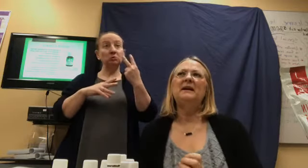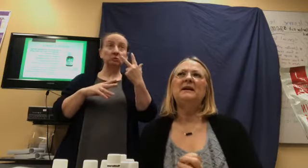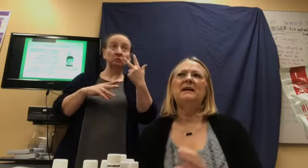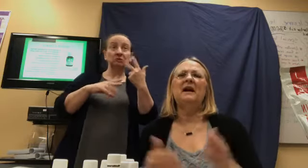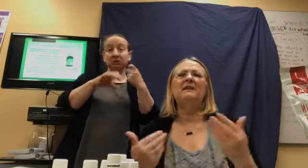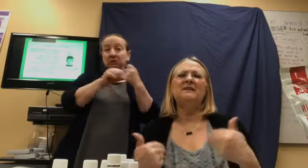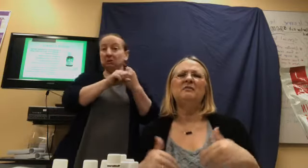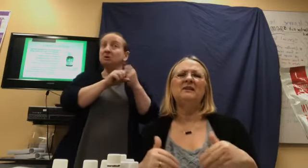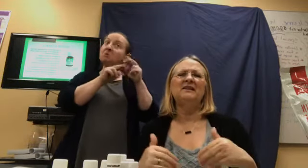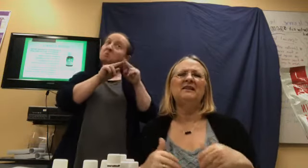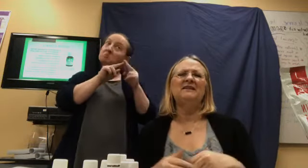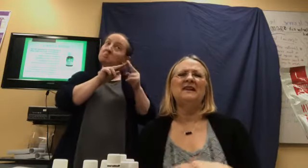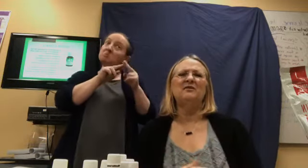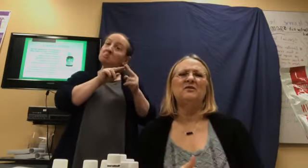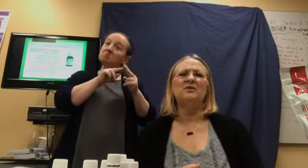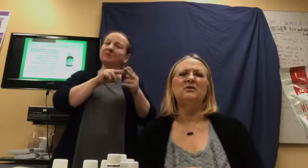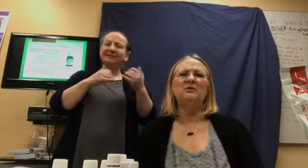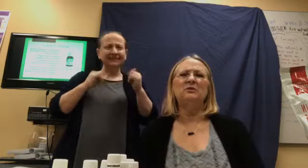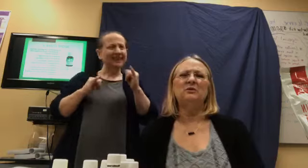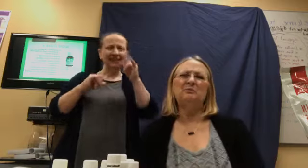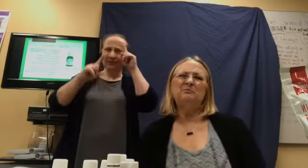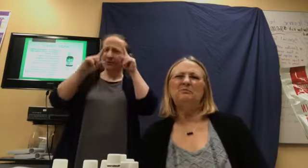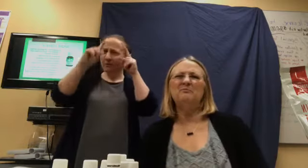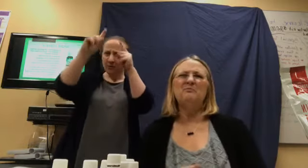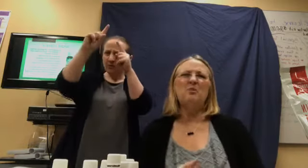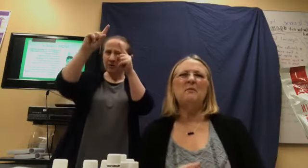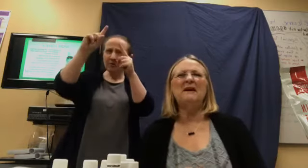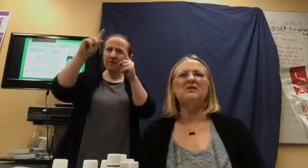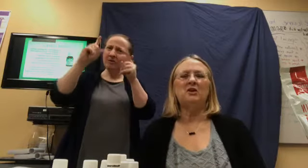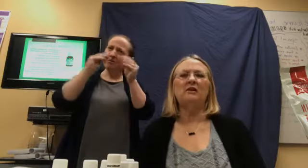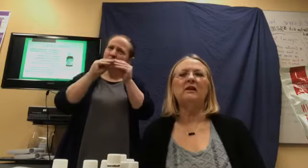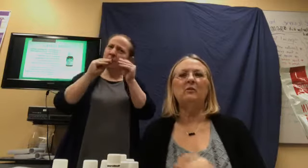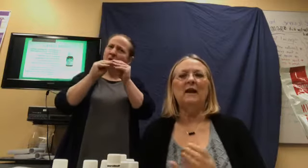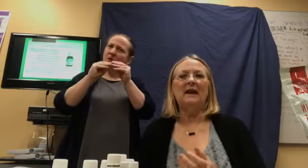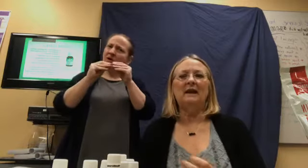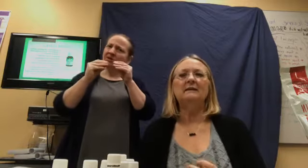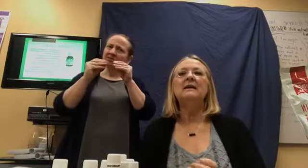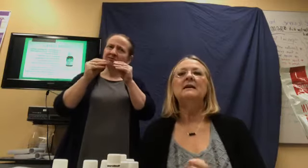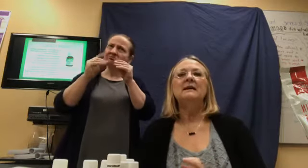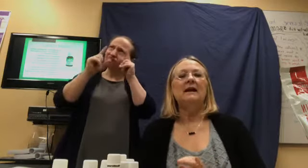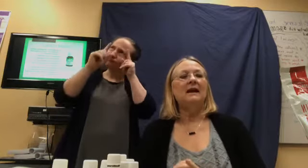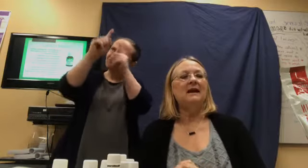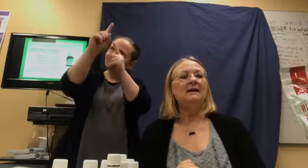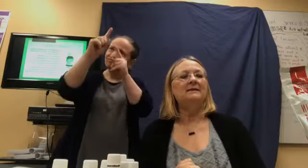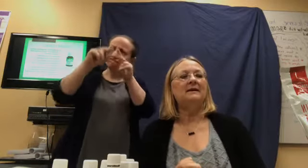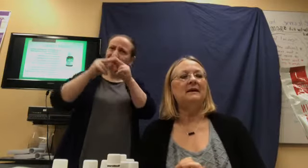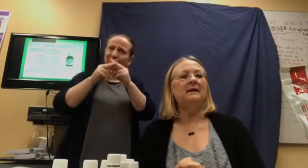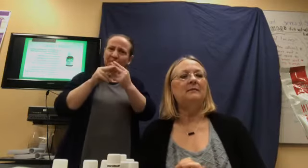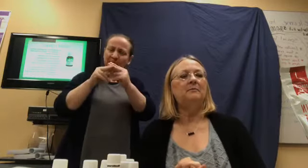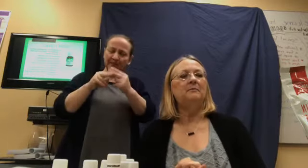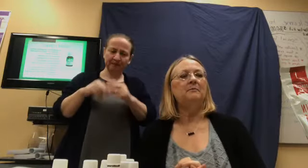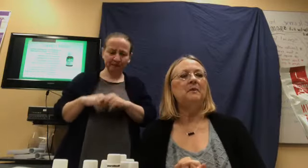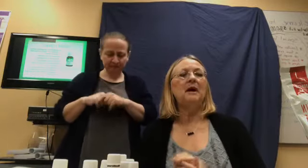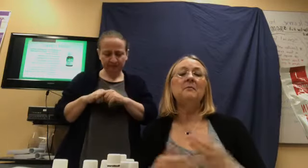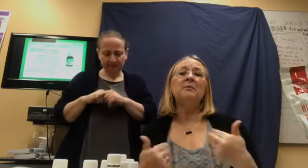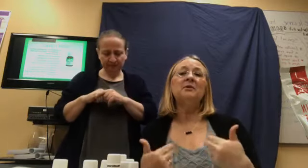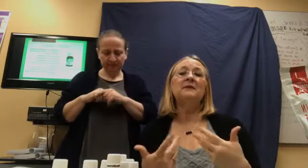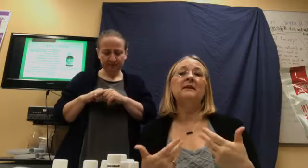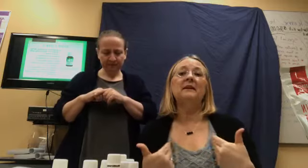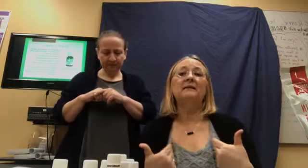I still want to get down to more my target weight. And, um, I'm a person that